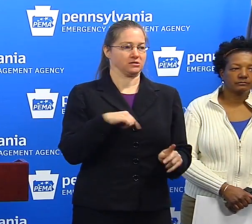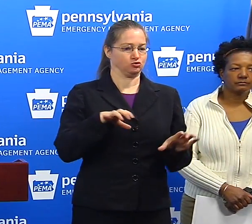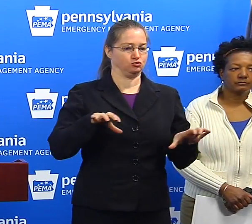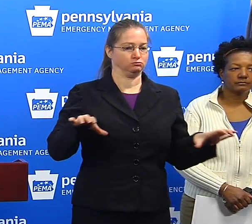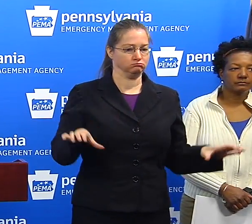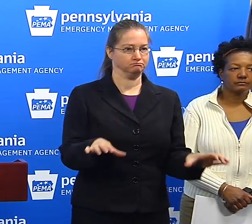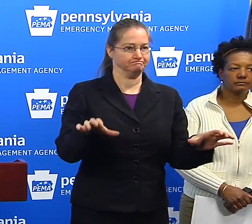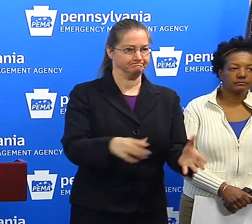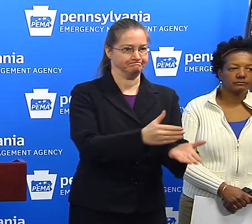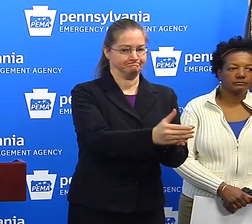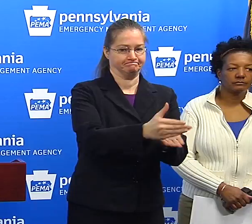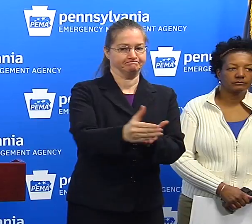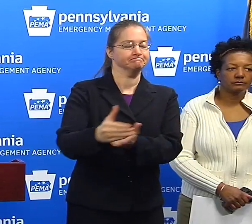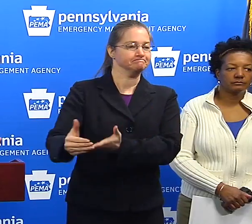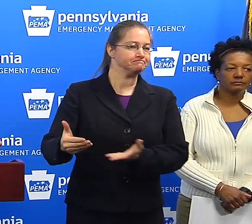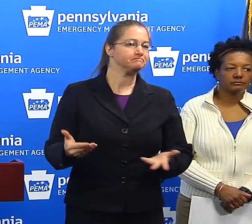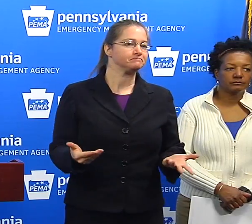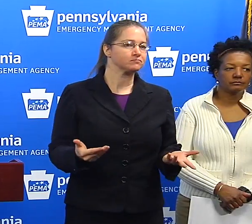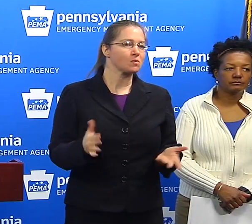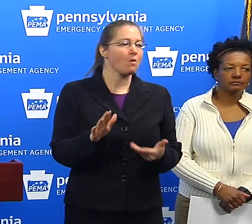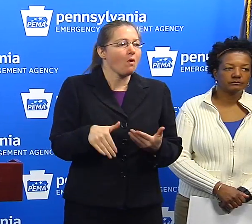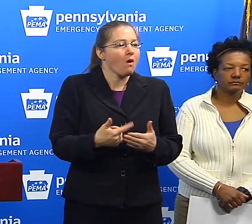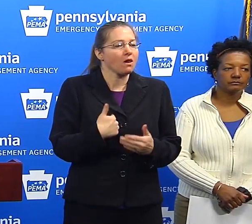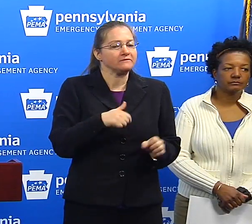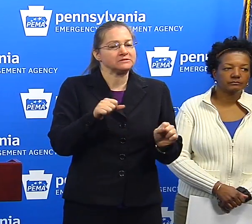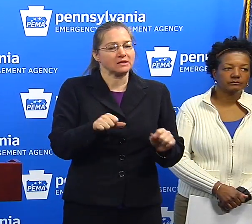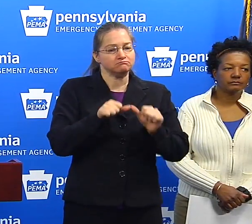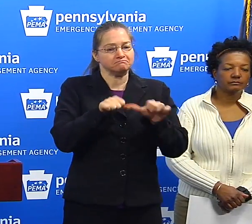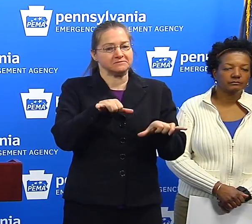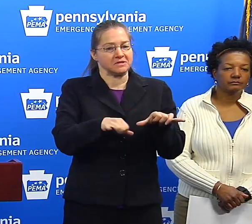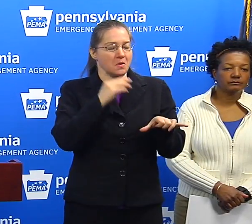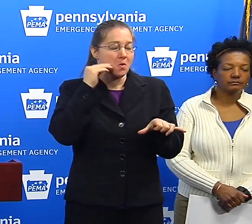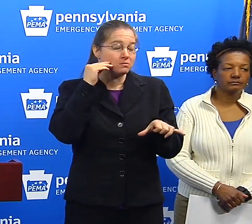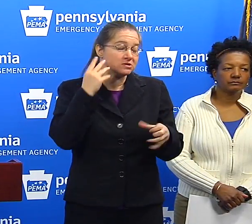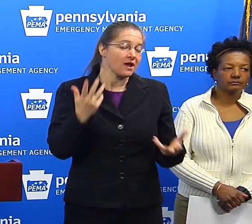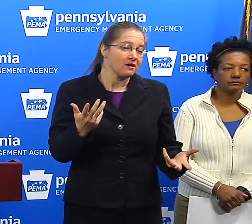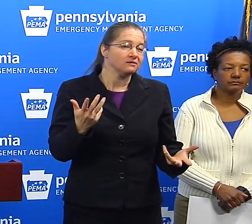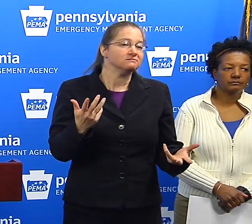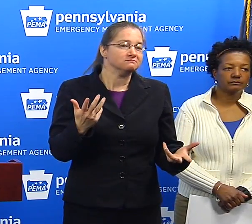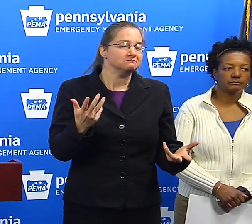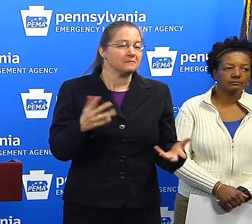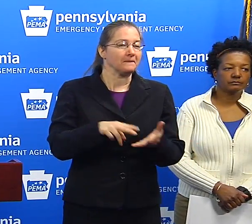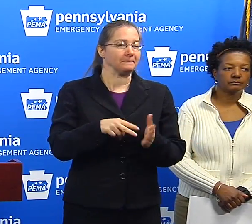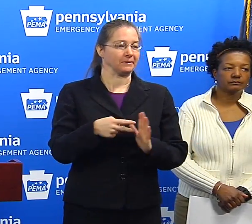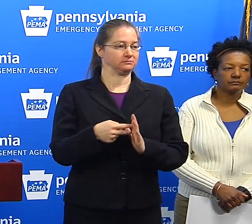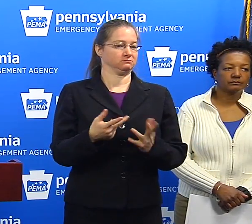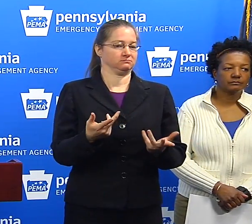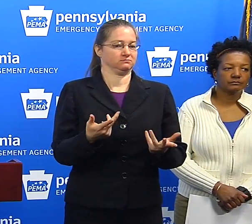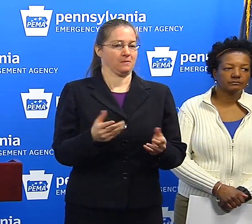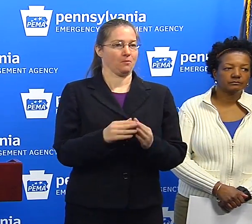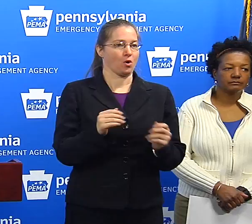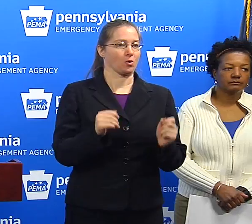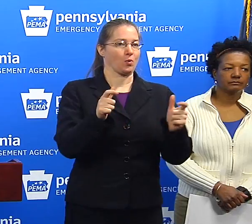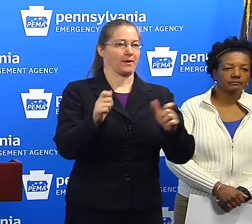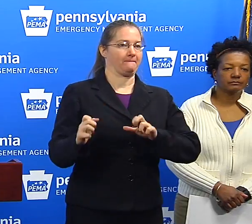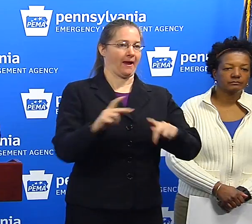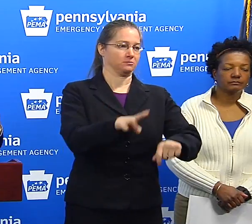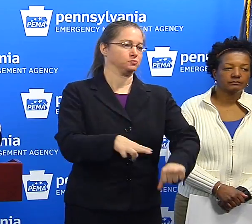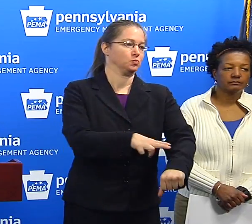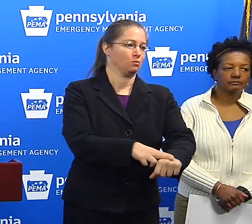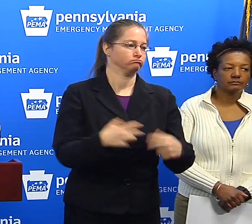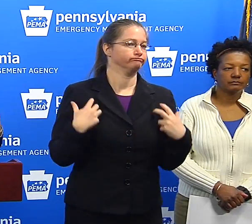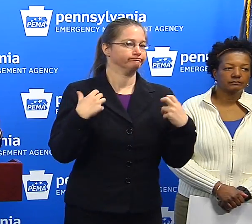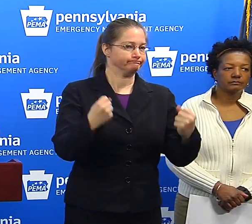to the extent they can – all of us can continue to do that today, that will make the recovery even quicker. So it